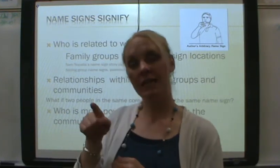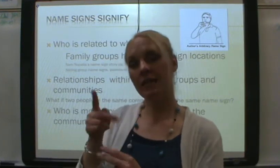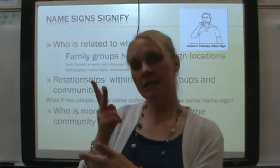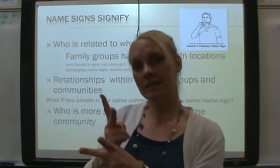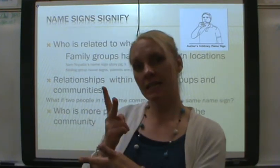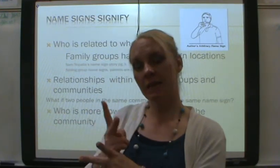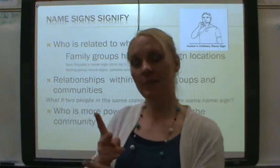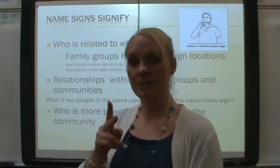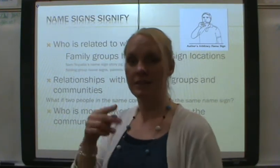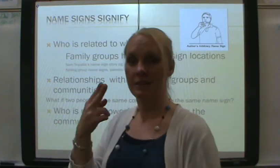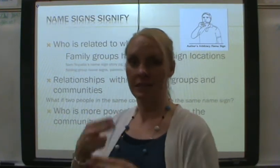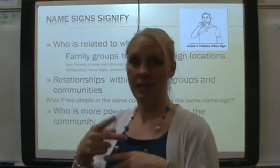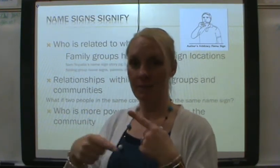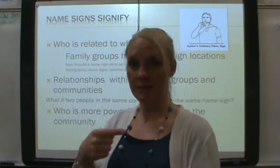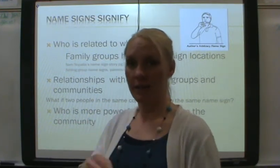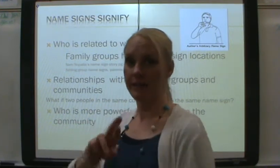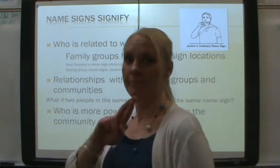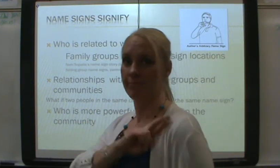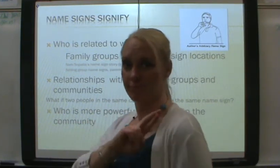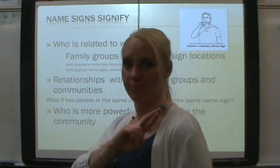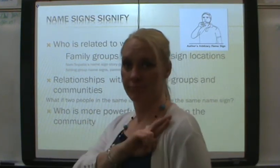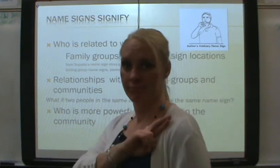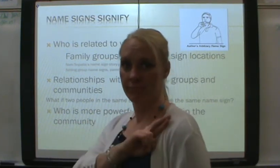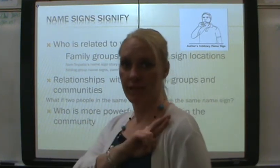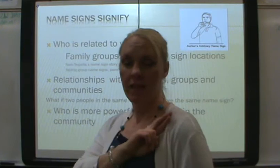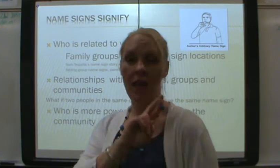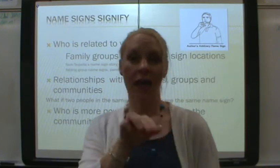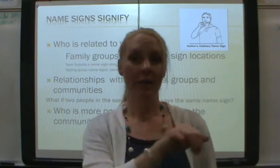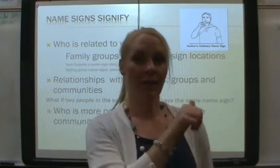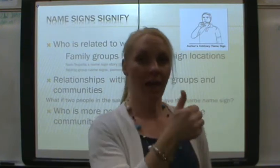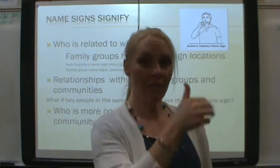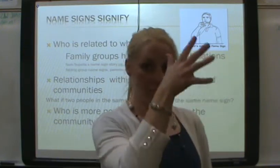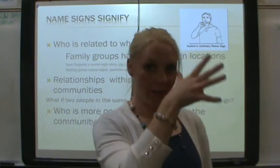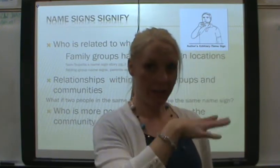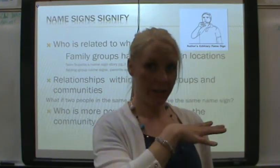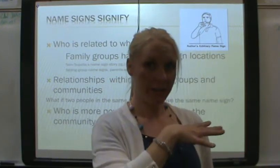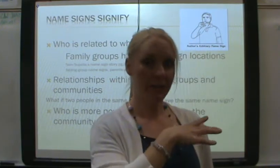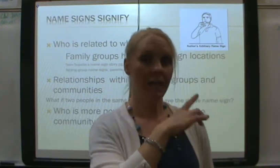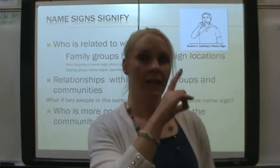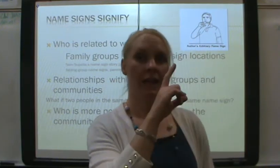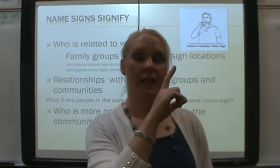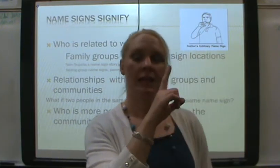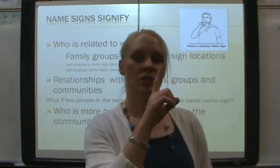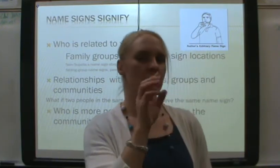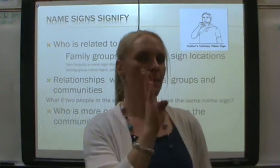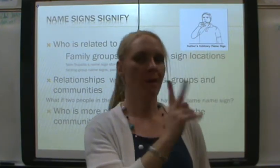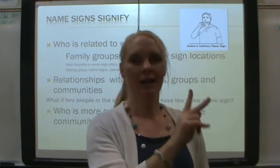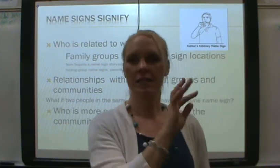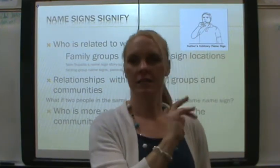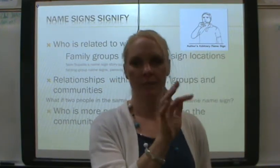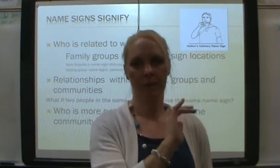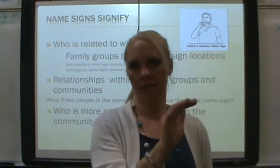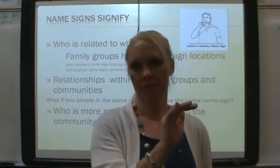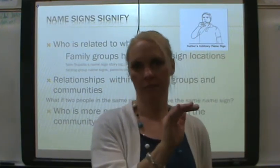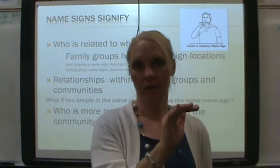got to keep his name sign. And the other guy just went back to spelling. Right?